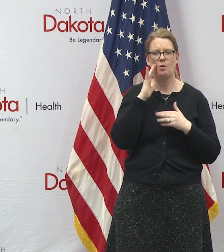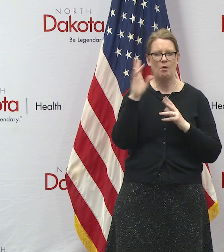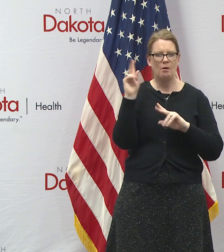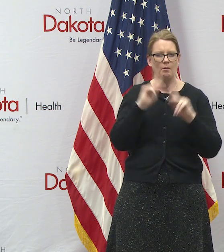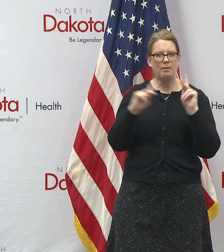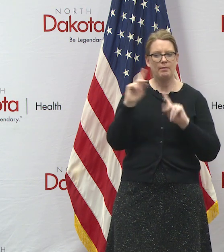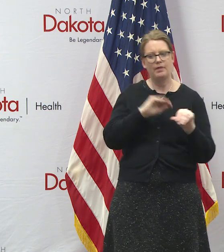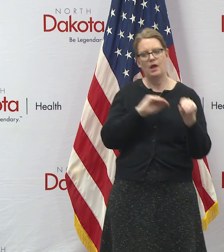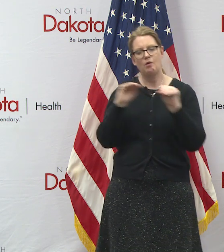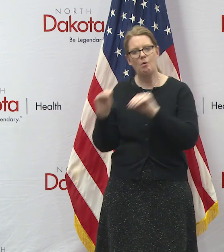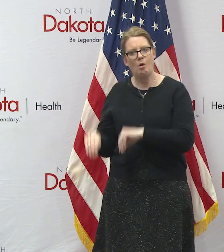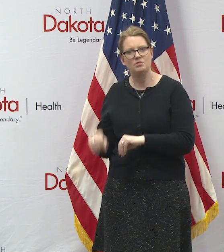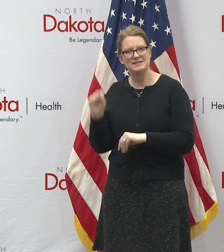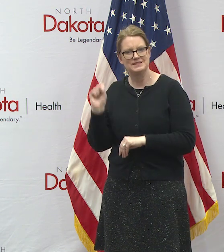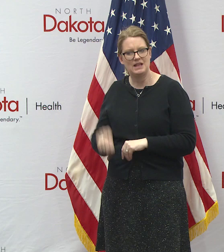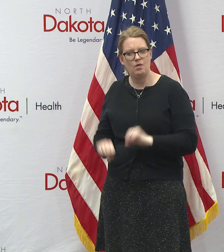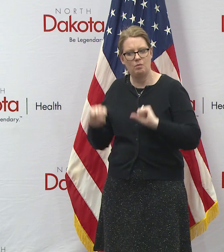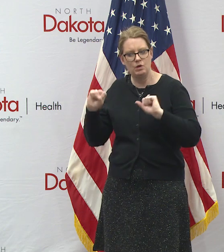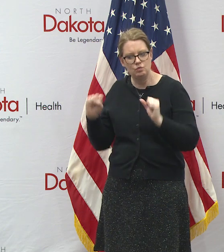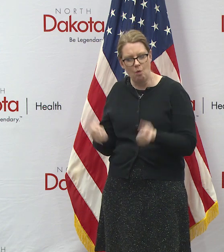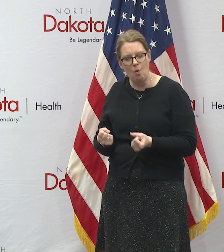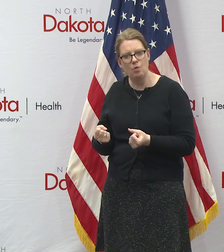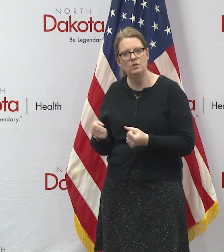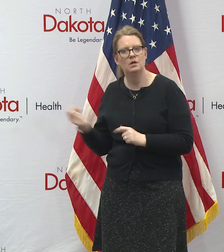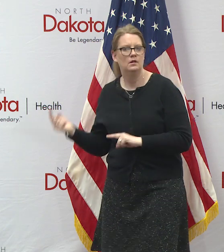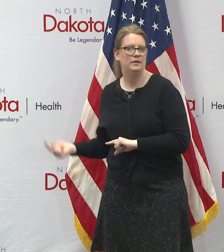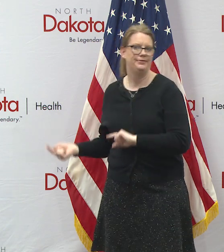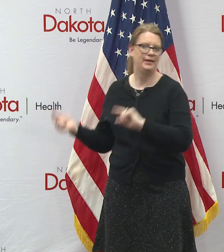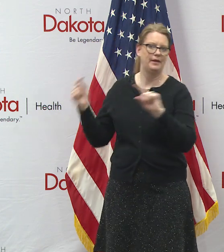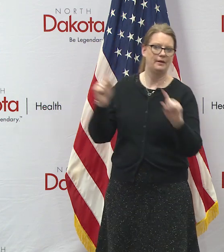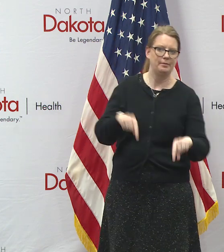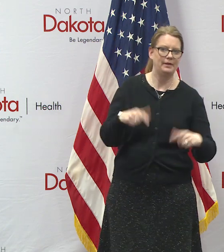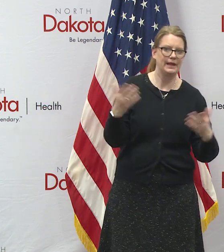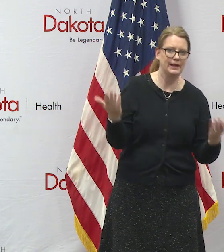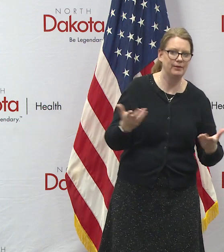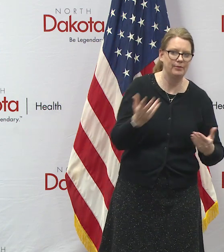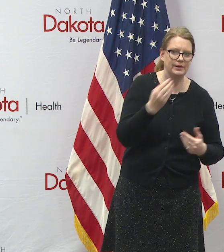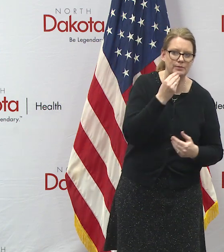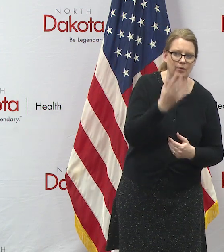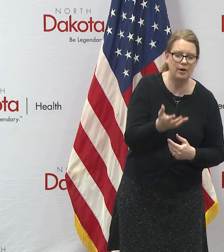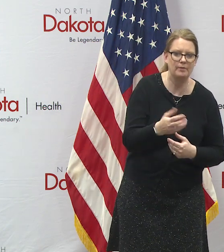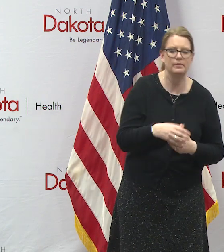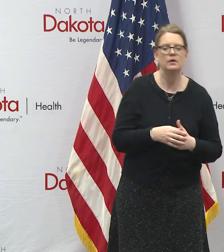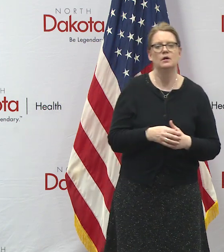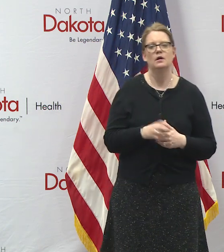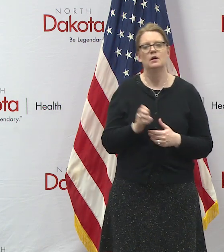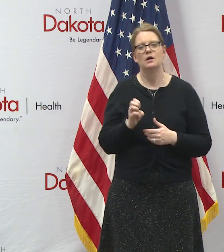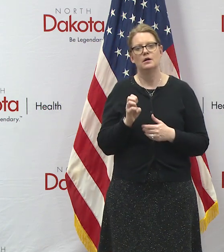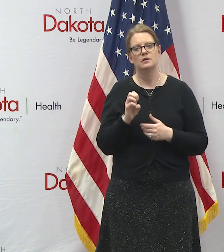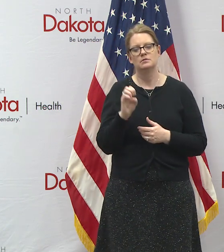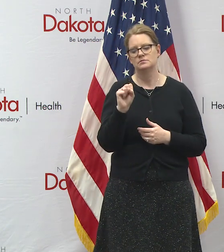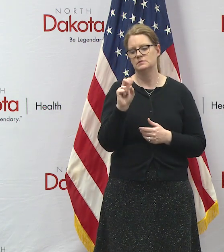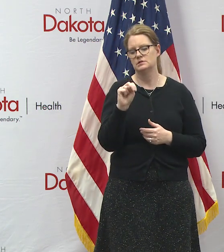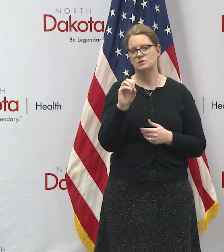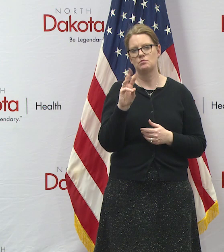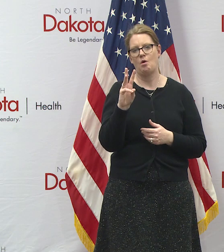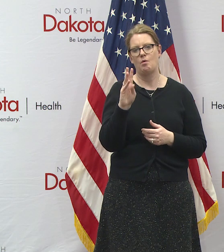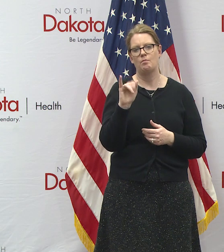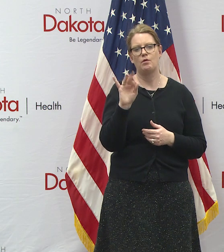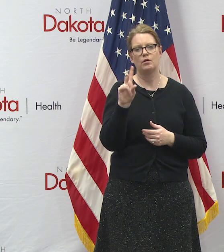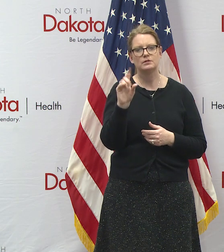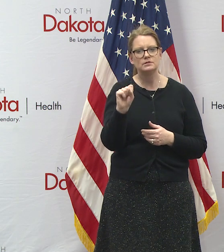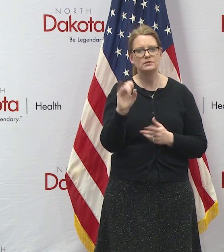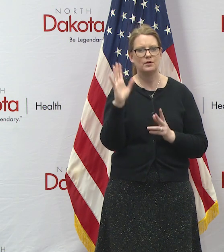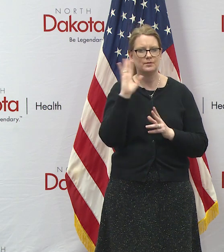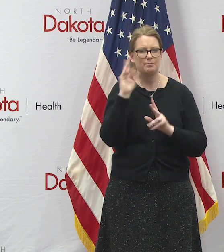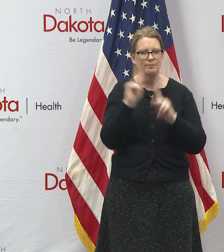and do you think that'll spike the number of positive cases here in north dakota uh the question was uh with the warmer weather coming and